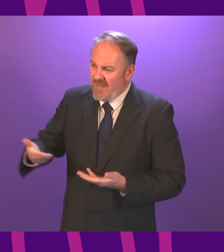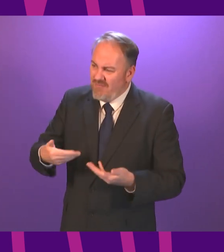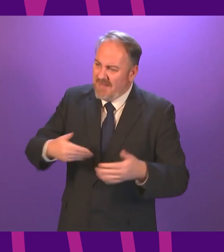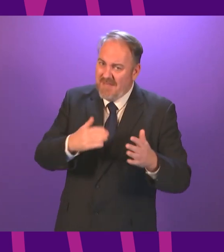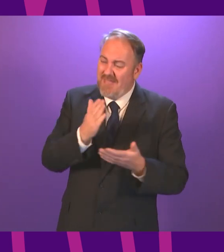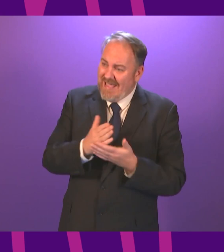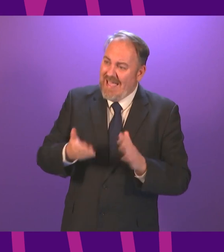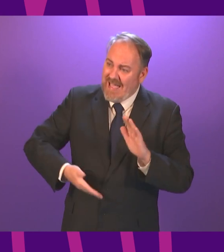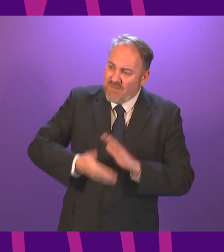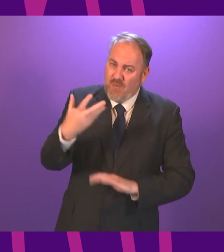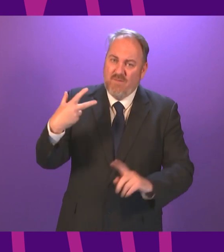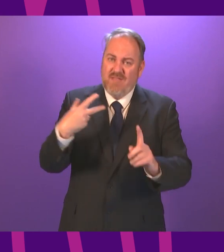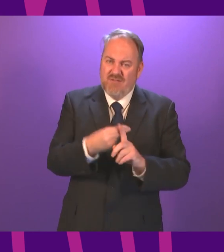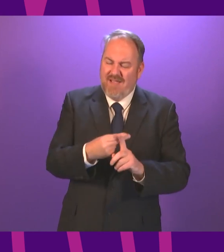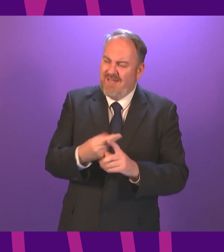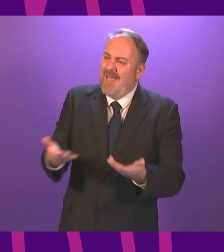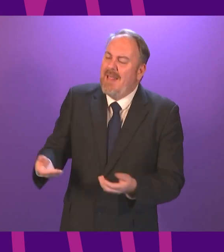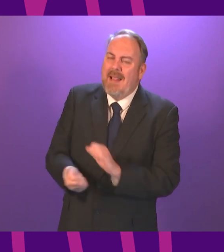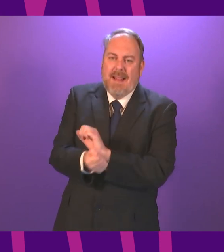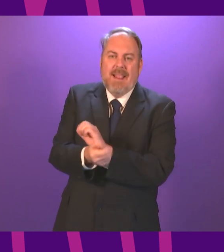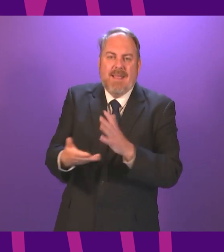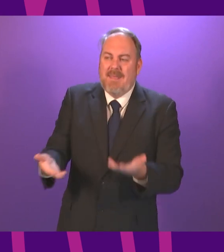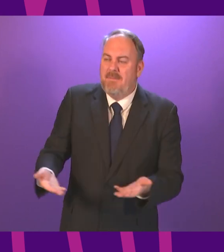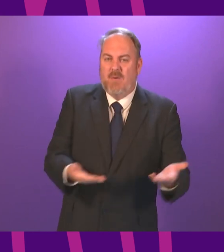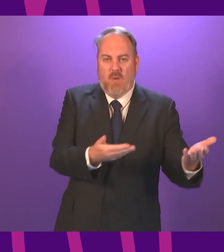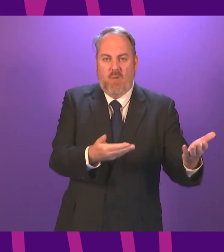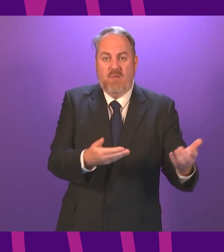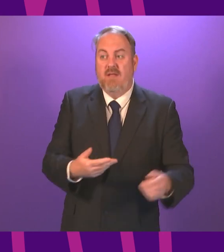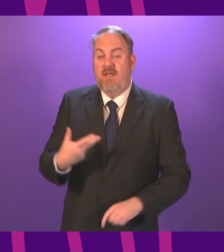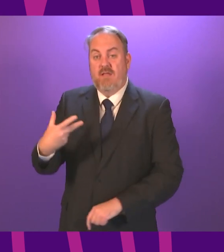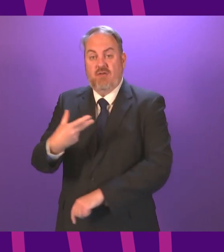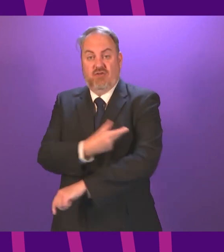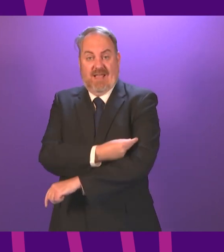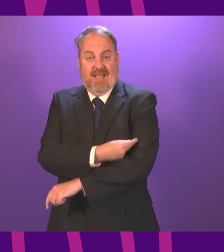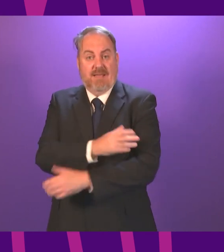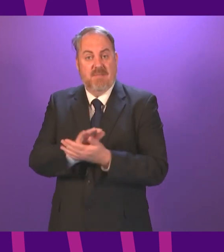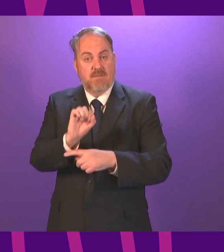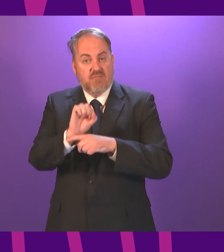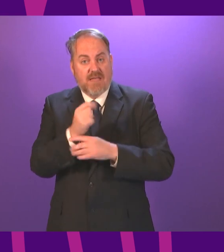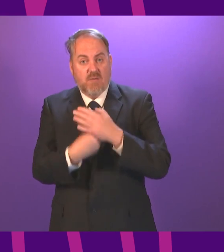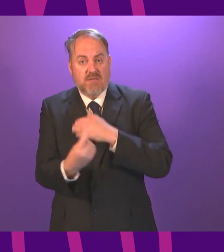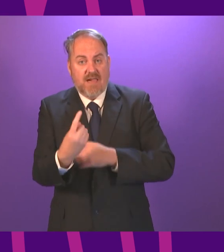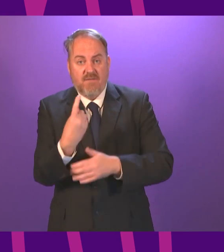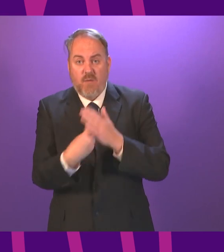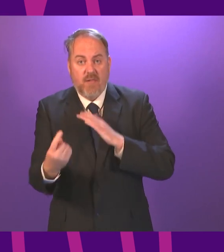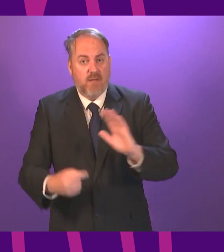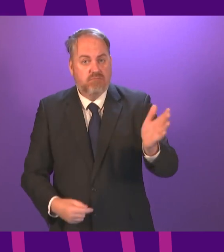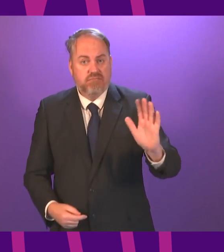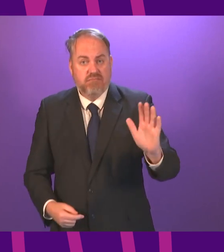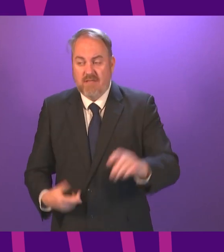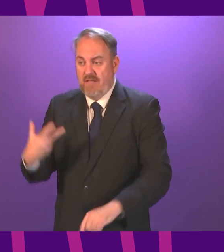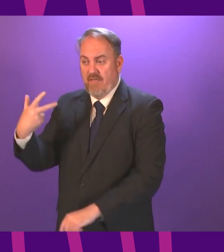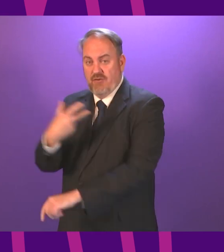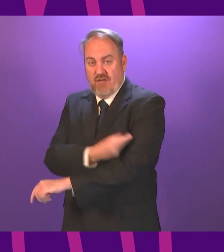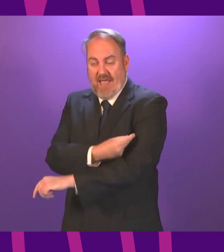if they are during work time. Getting your JAG is not just about protecting yourself. It is about protecting everyone. So go